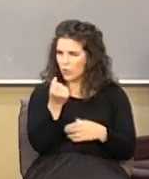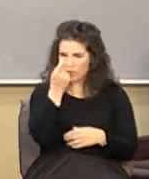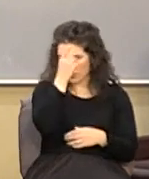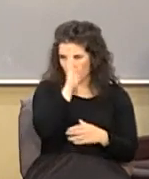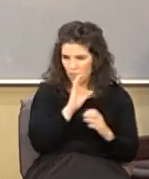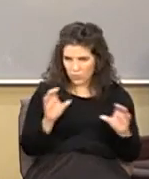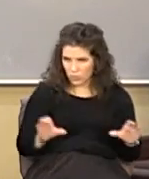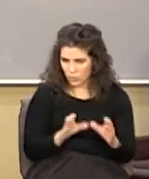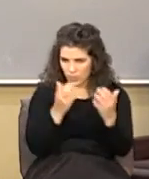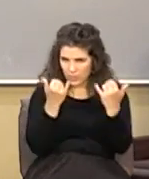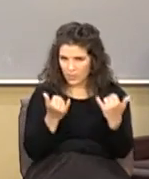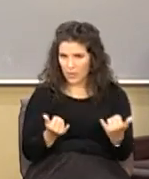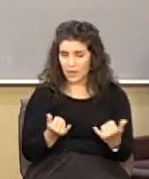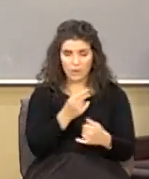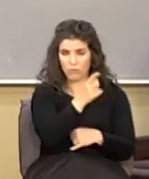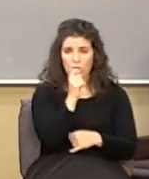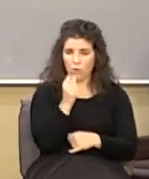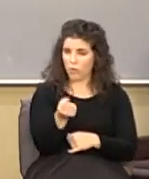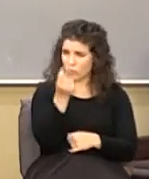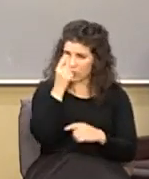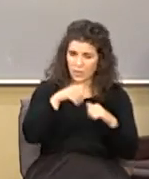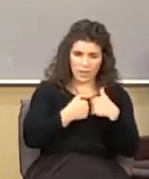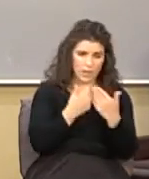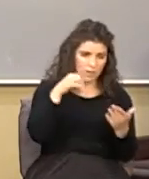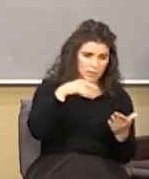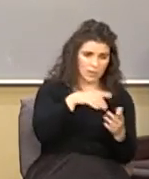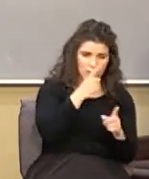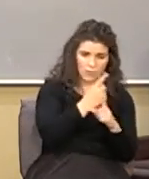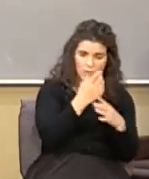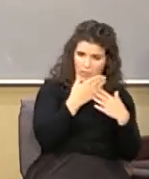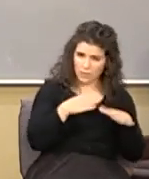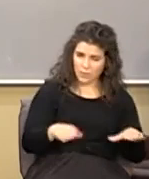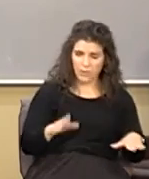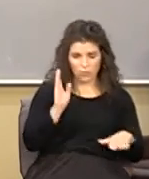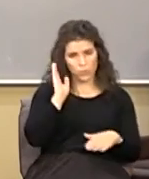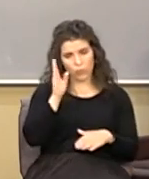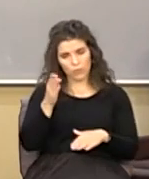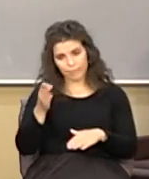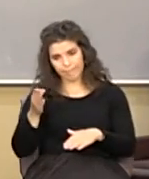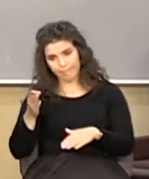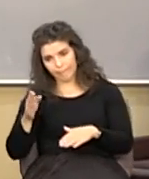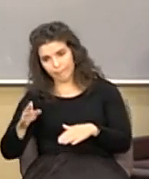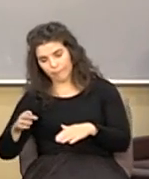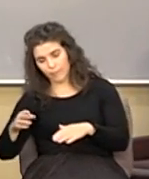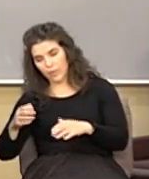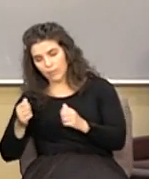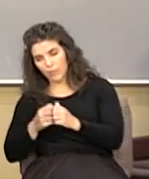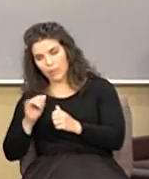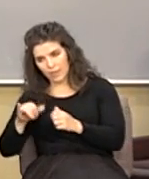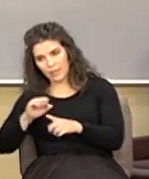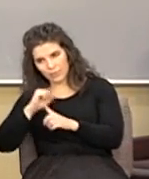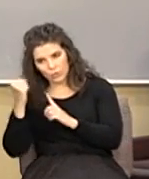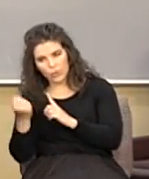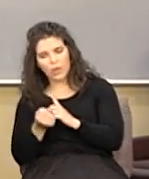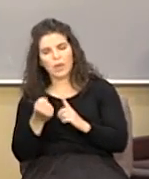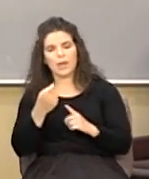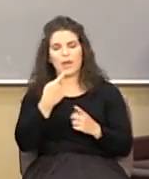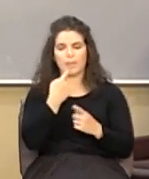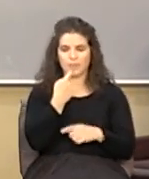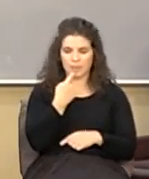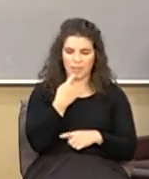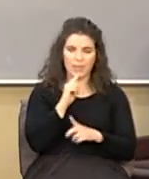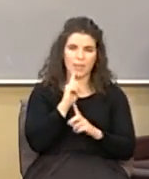and when you don't understand how to study your Bible rightly divided you're going to wind up in that kind of thing I'm saying to you the answer